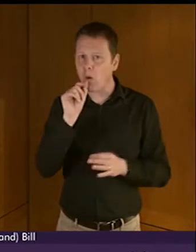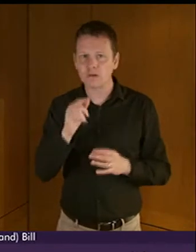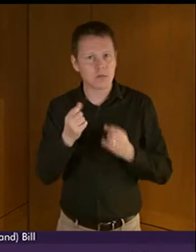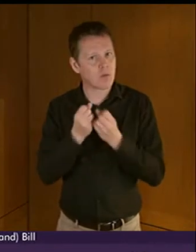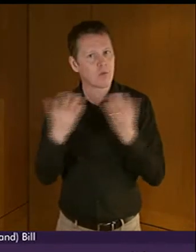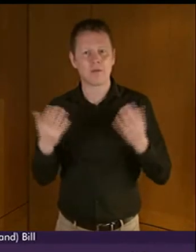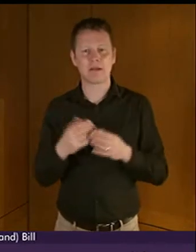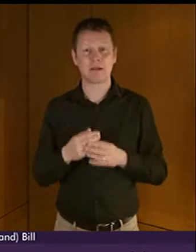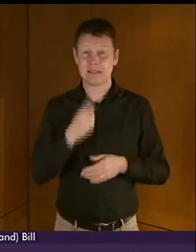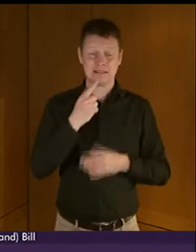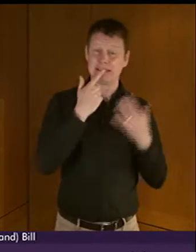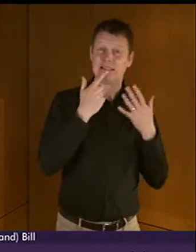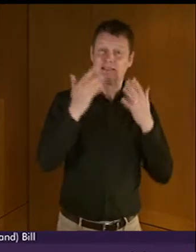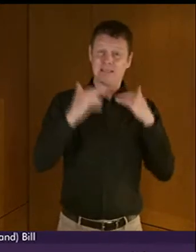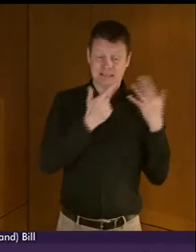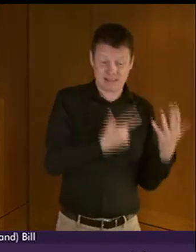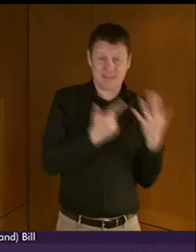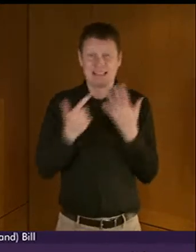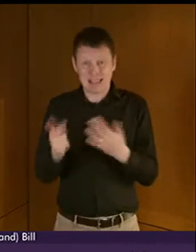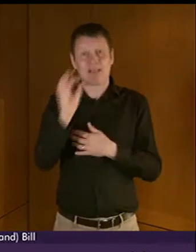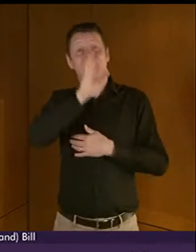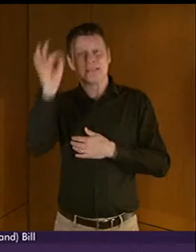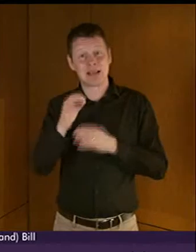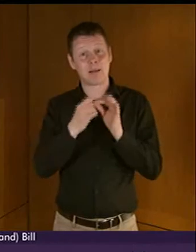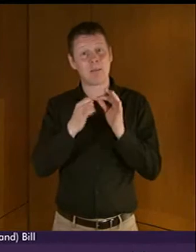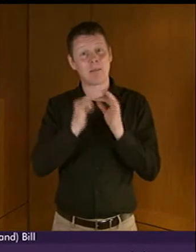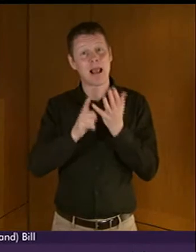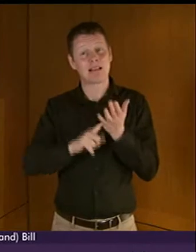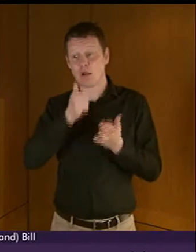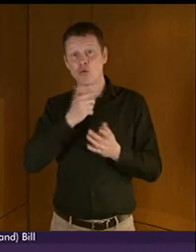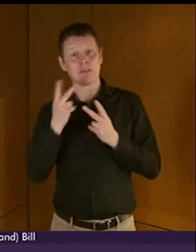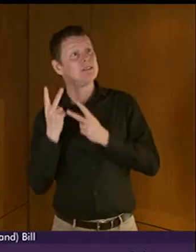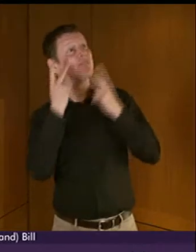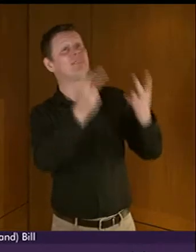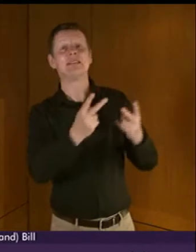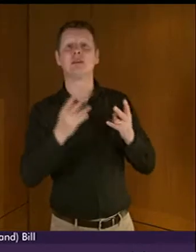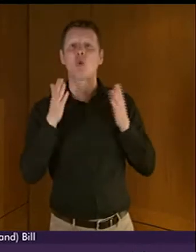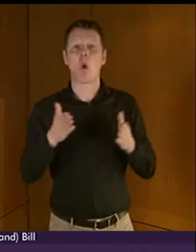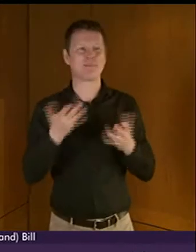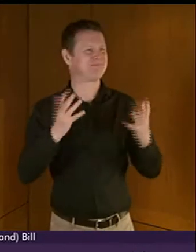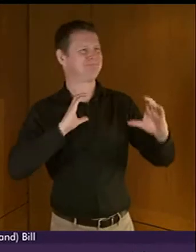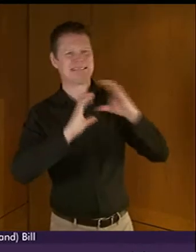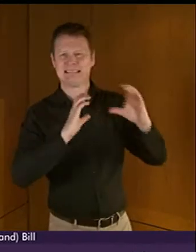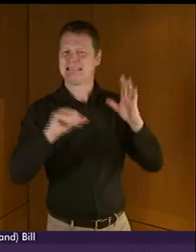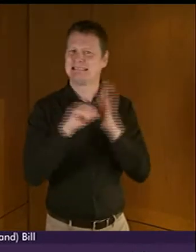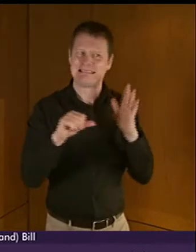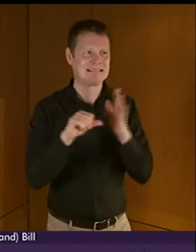% of BSL users who visited hospital could not easily communicate with NHS staff.